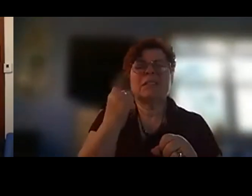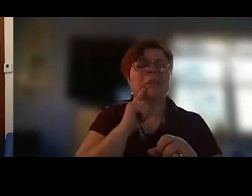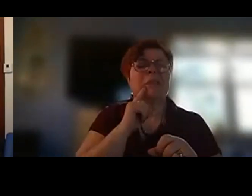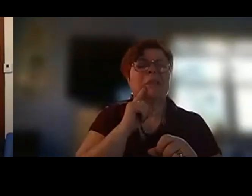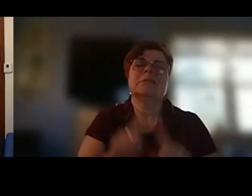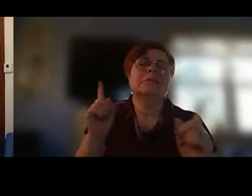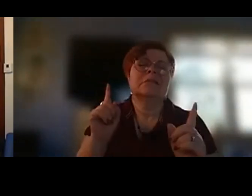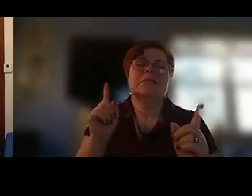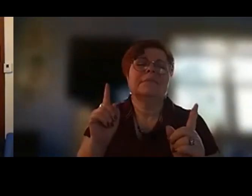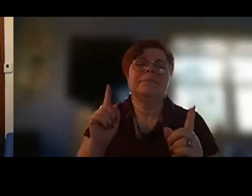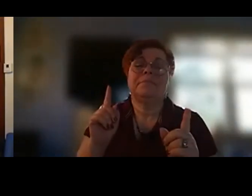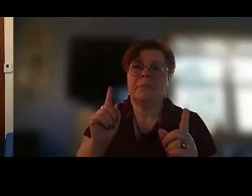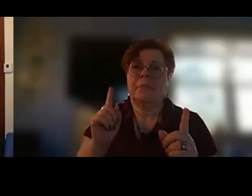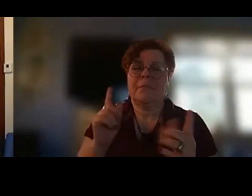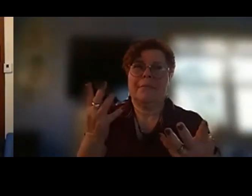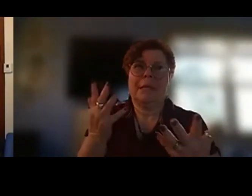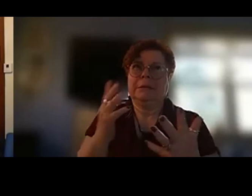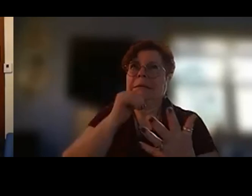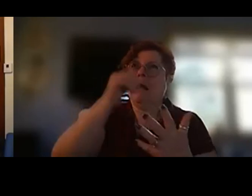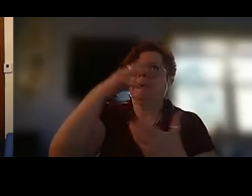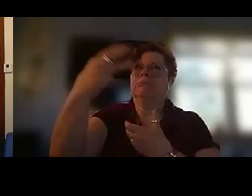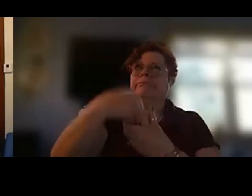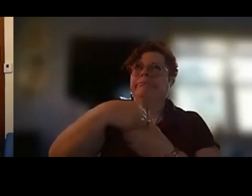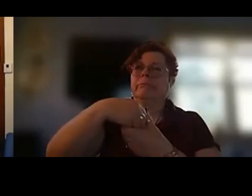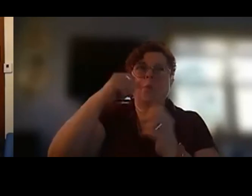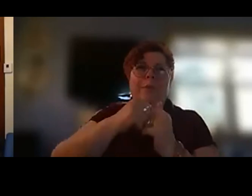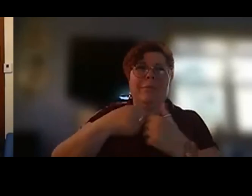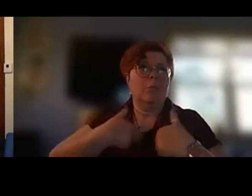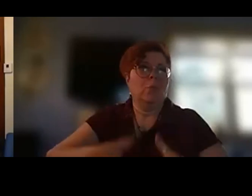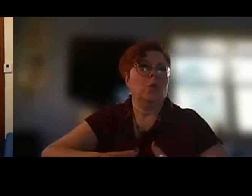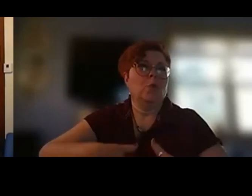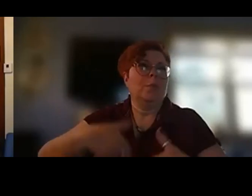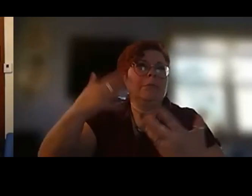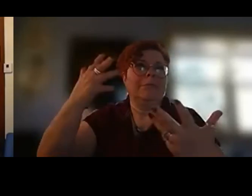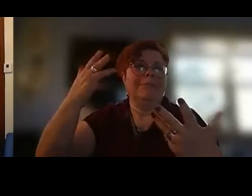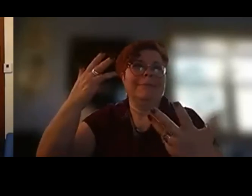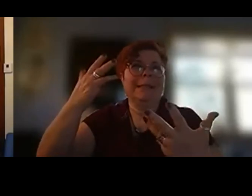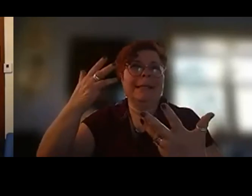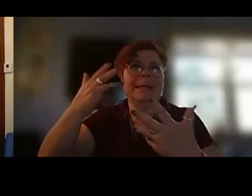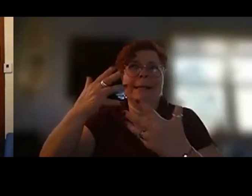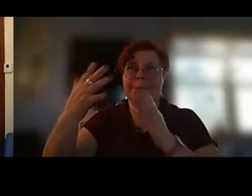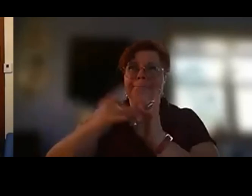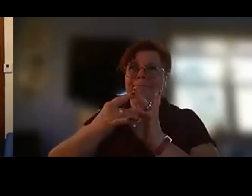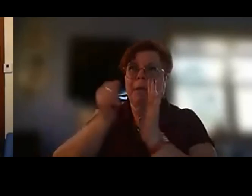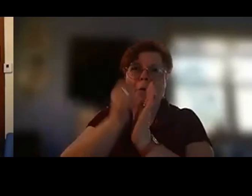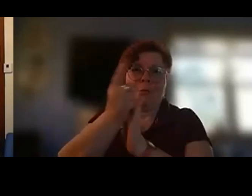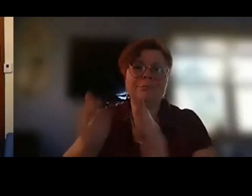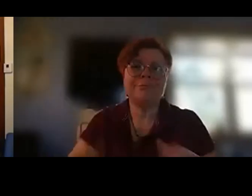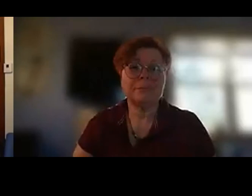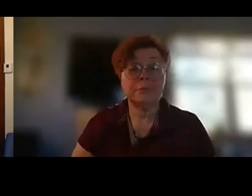divorced from human agency you know just i write poems about birds